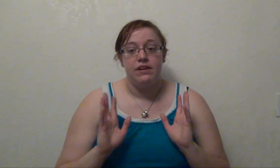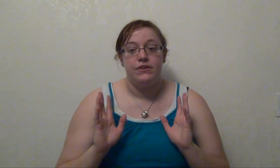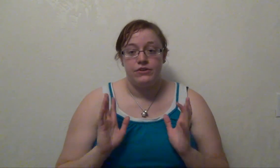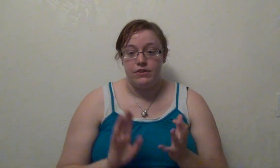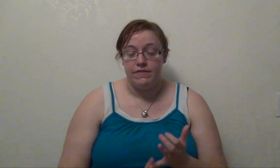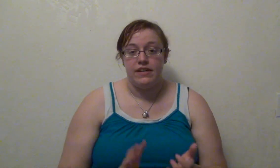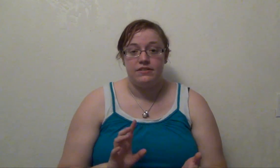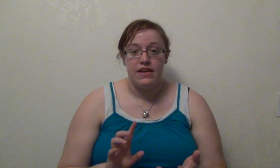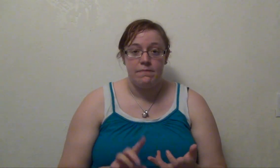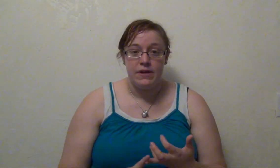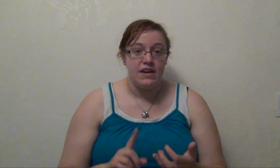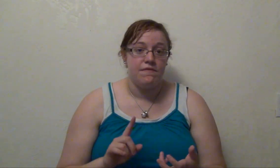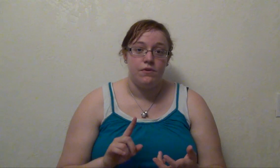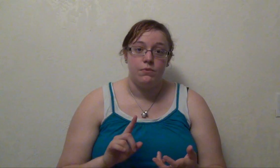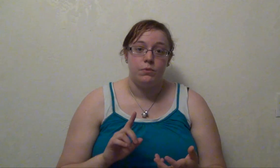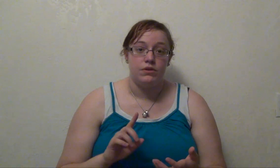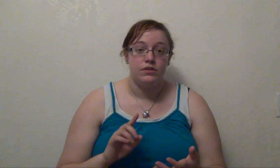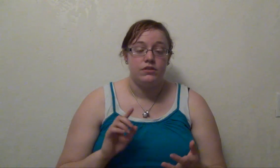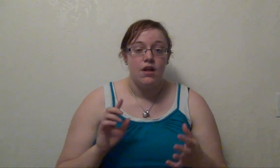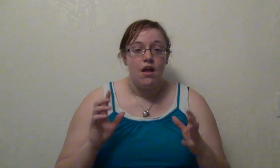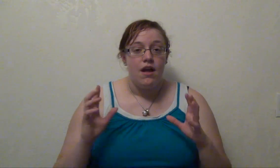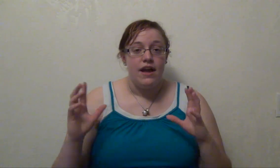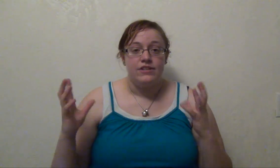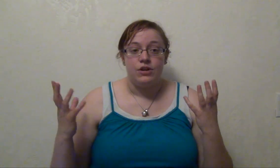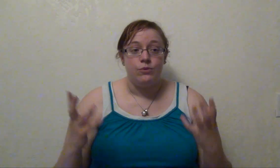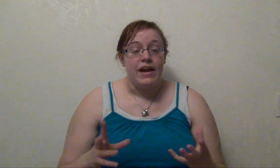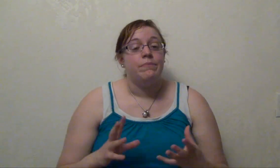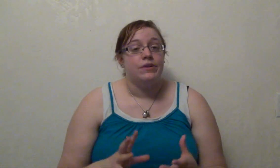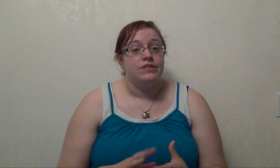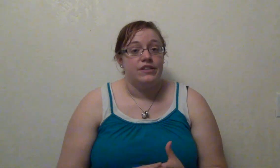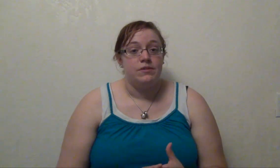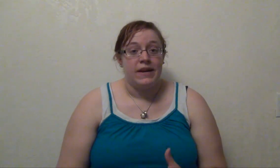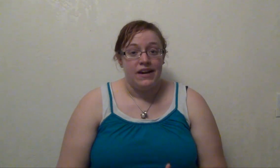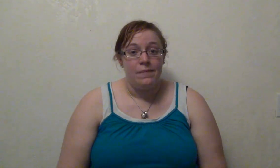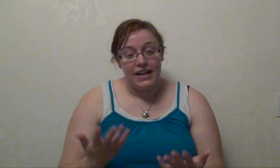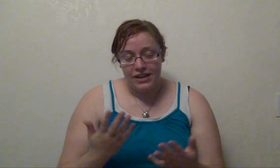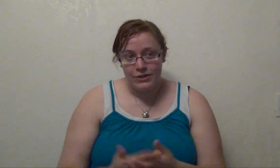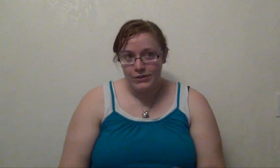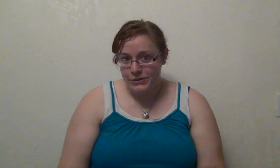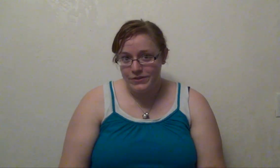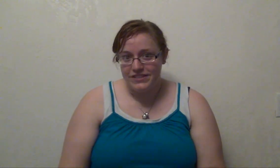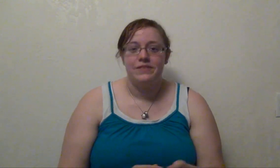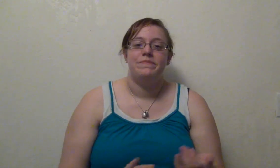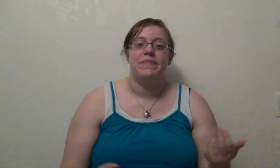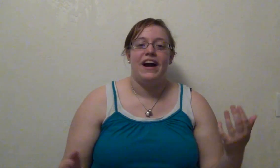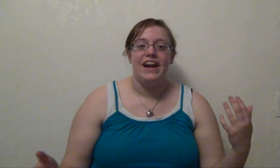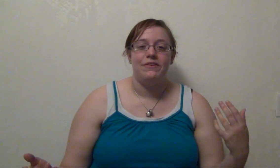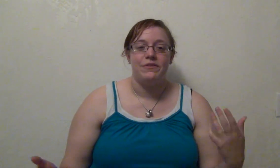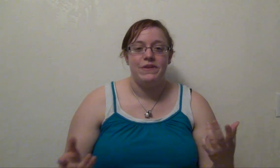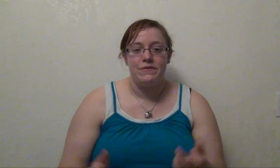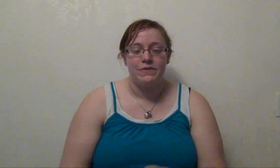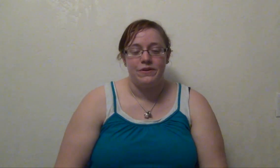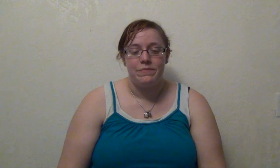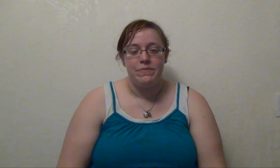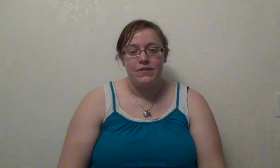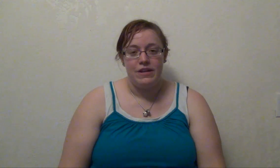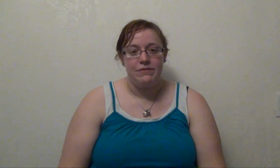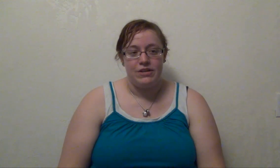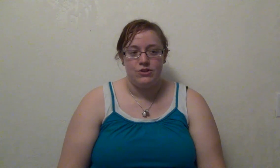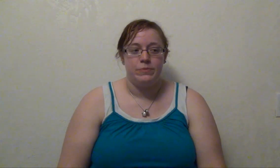if you're into the fantasy, medieval world. It's a great book series to pick up. That concludes my review for the rangers